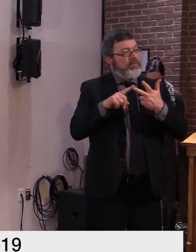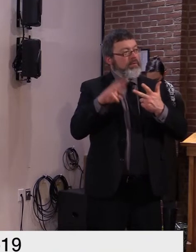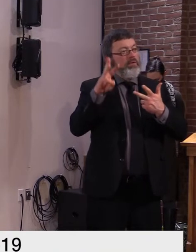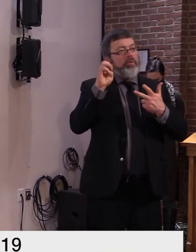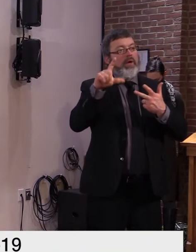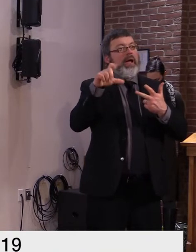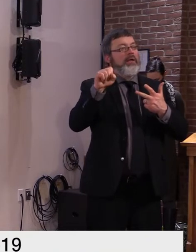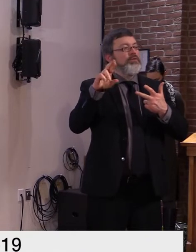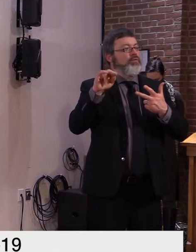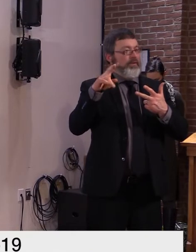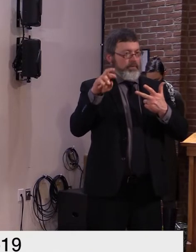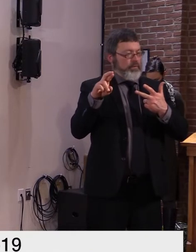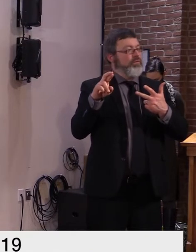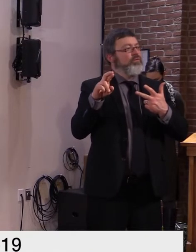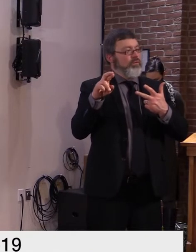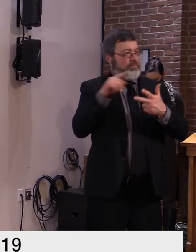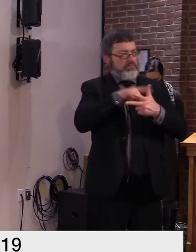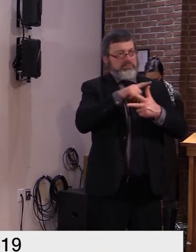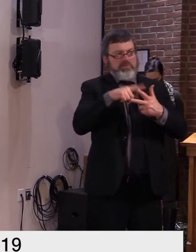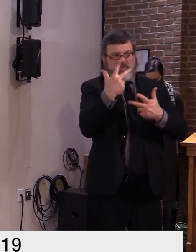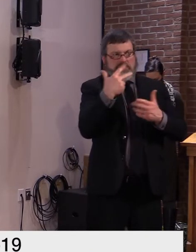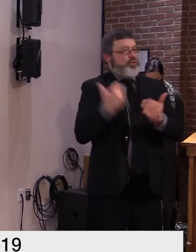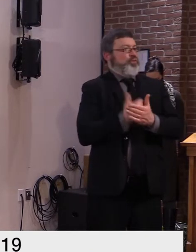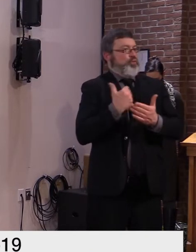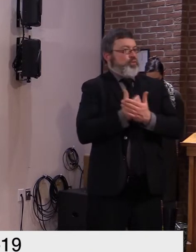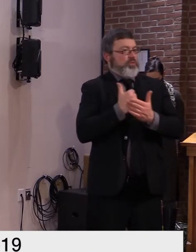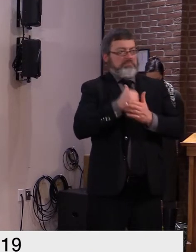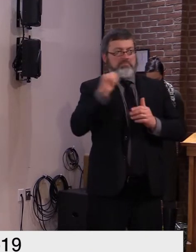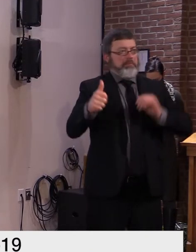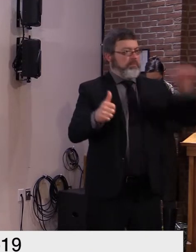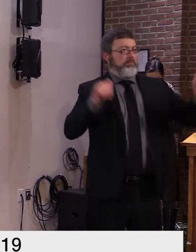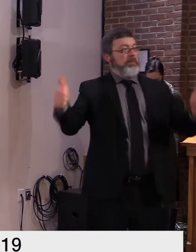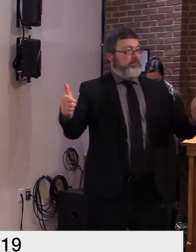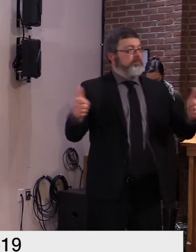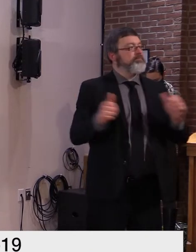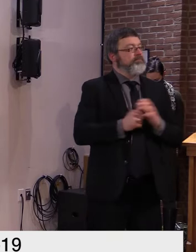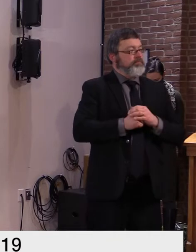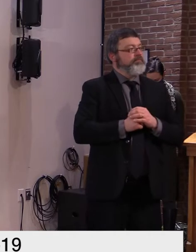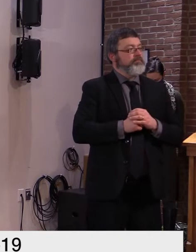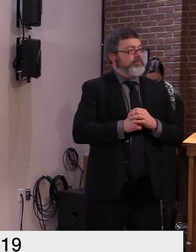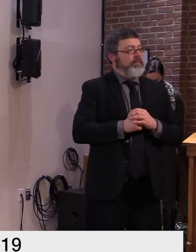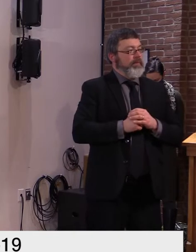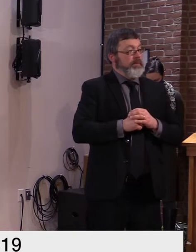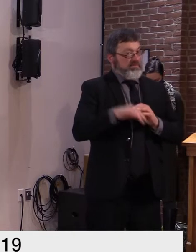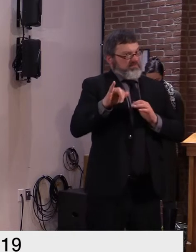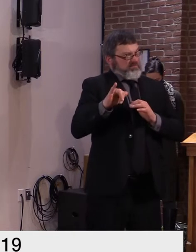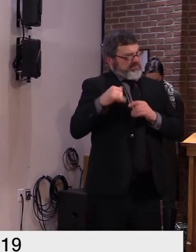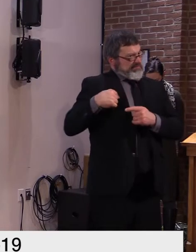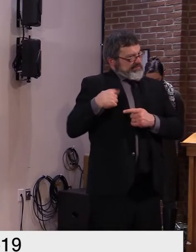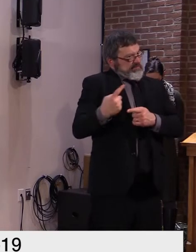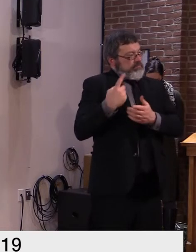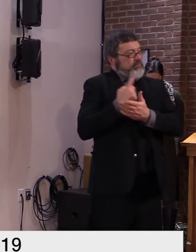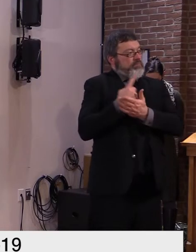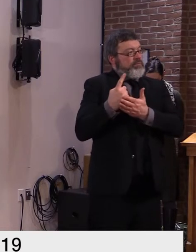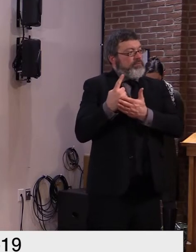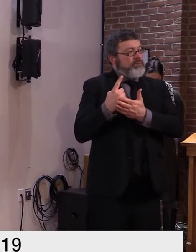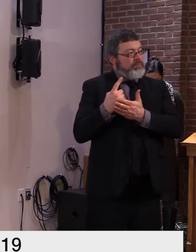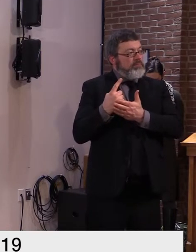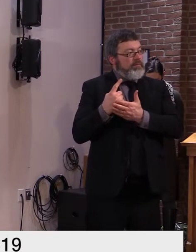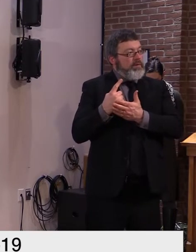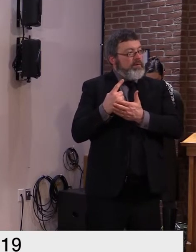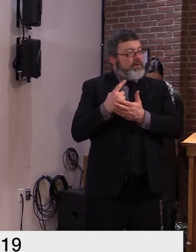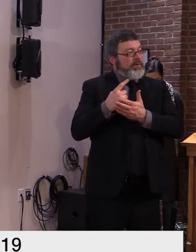thirty four thousand five hundred last seven days we performed thirty four thousand five hundred and forty one tests